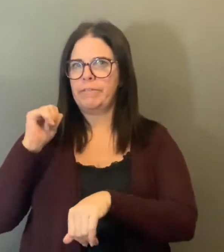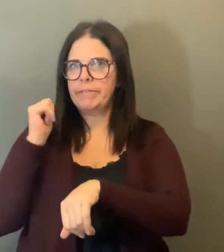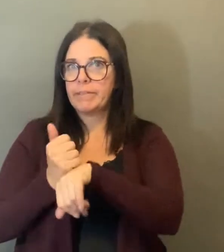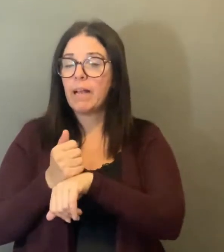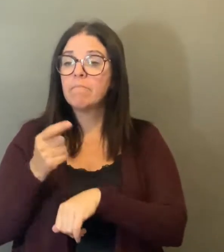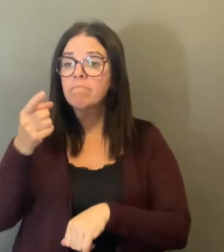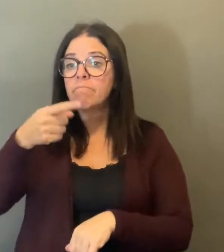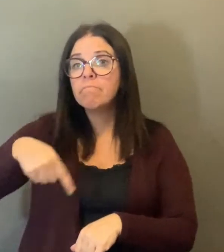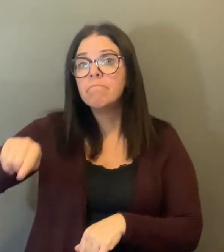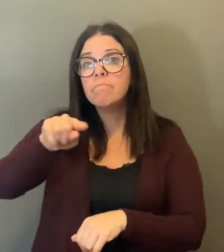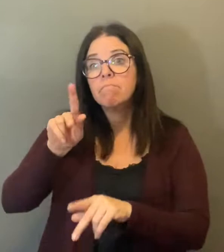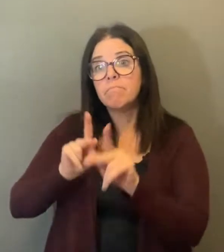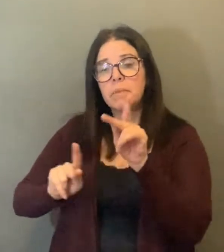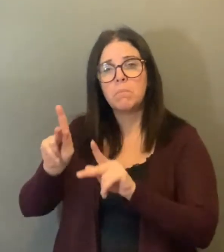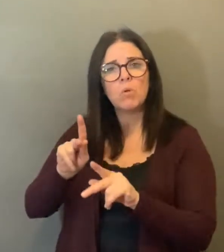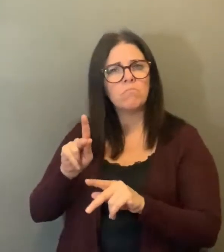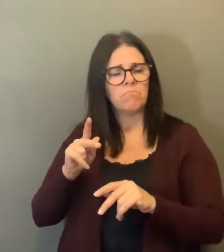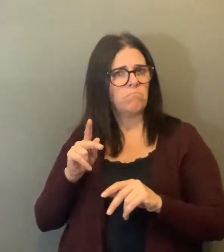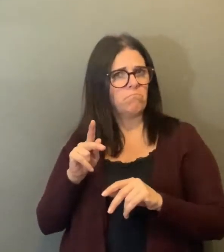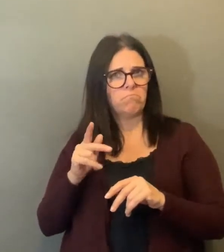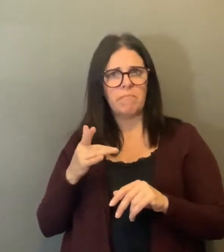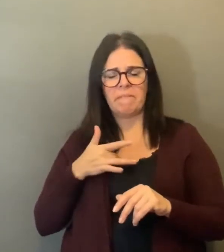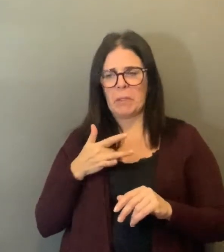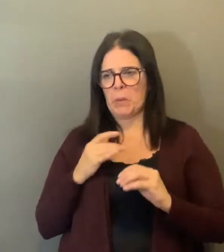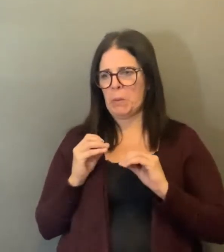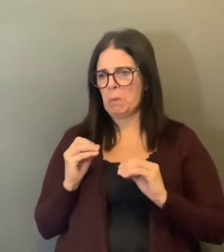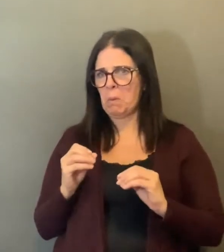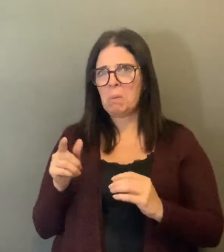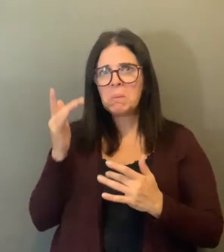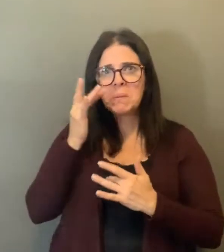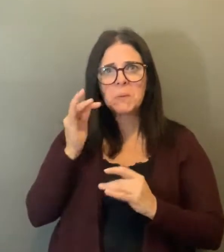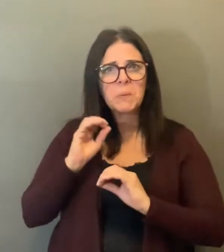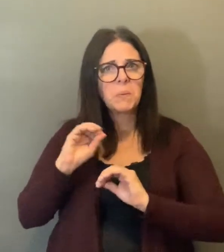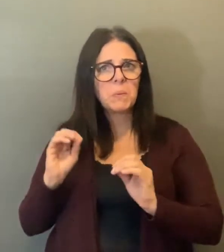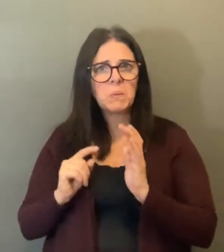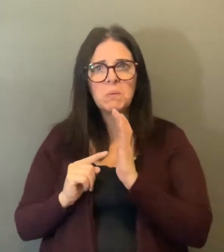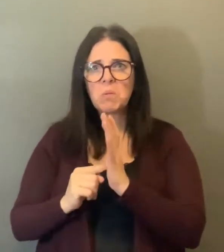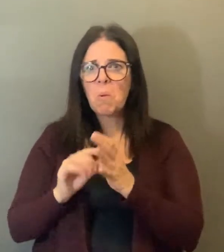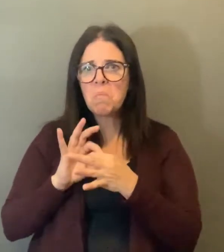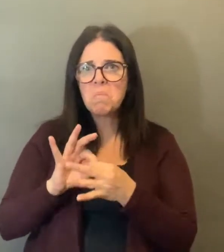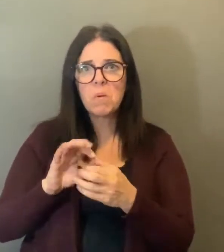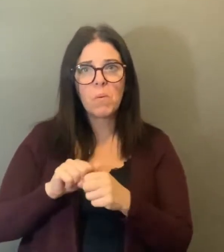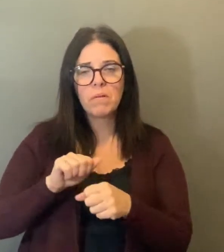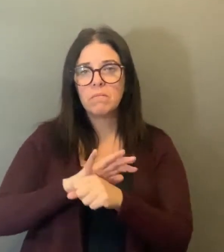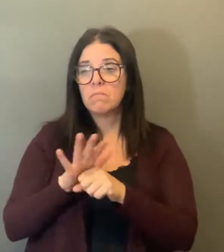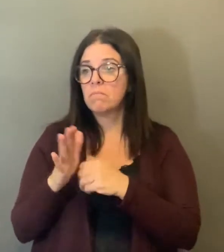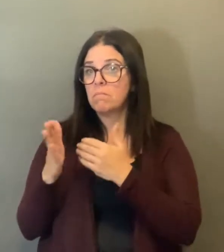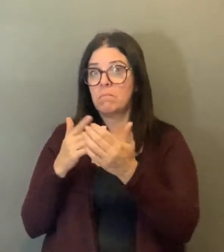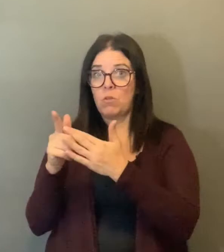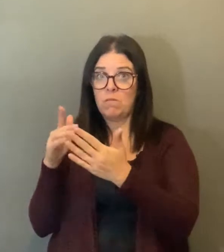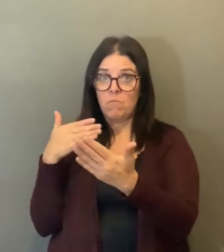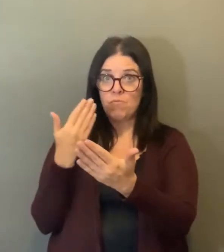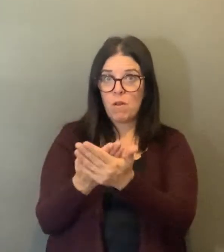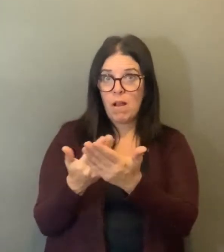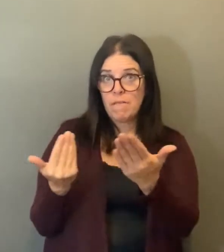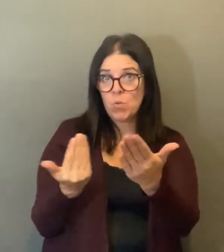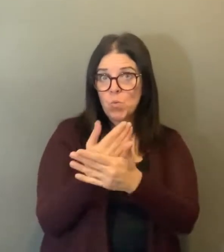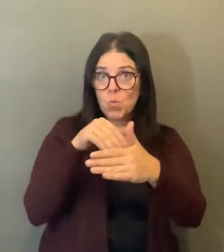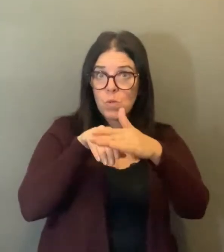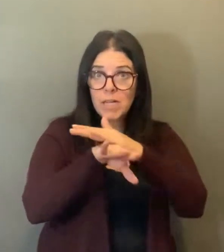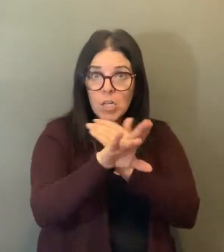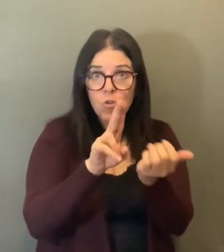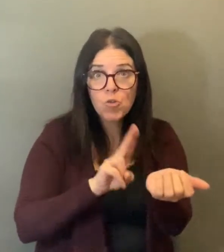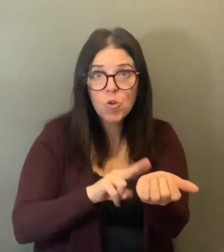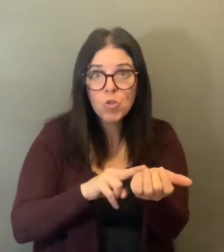residents will be required to be in self-isolation for 14 days following their admission. During an outbreak testing